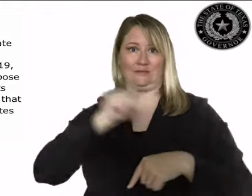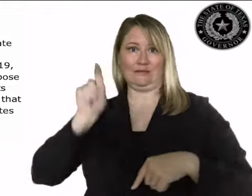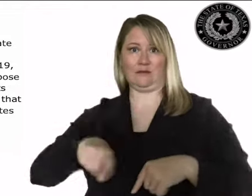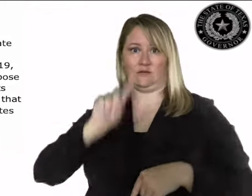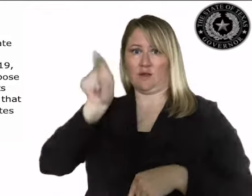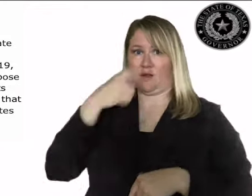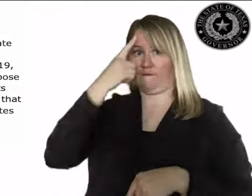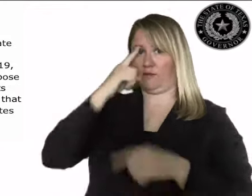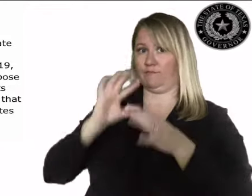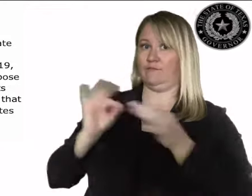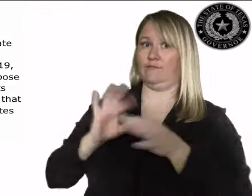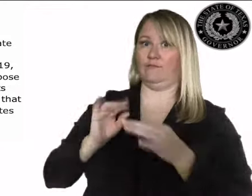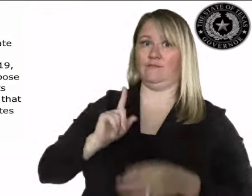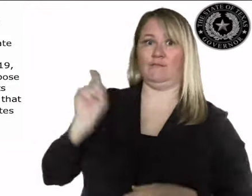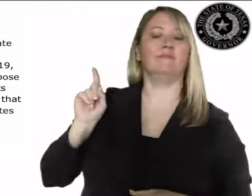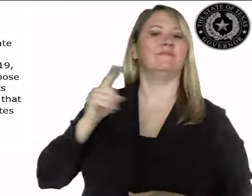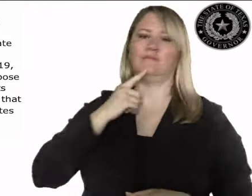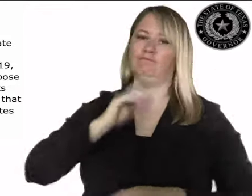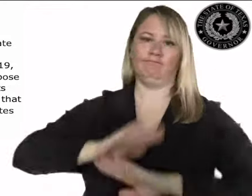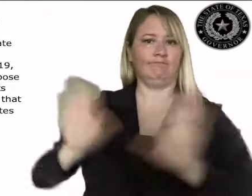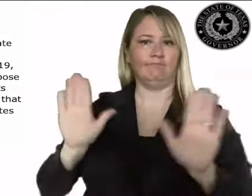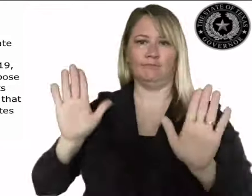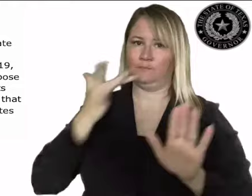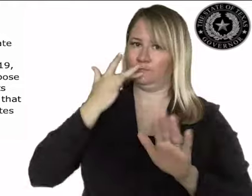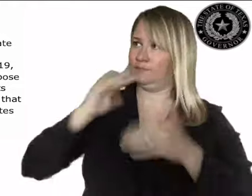our system of federalism, and